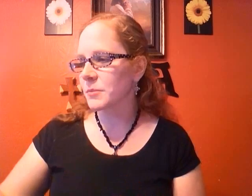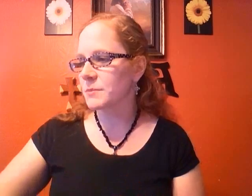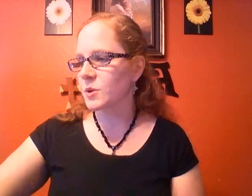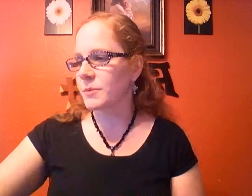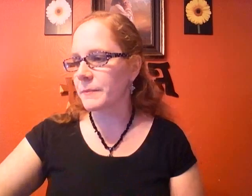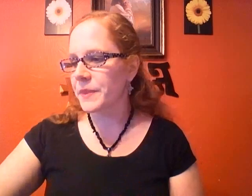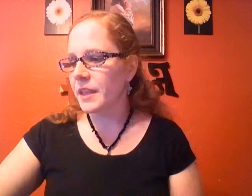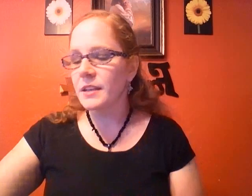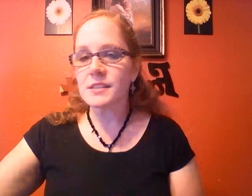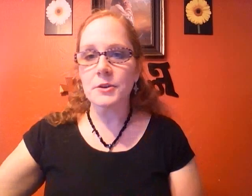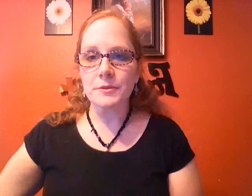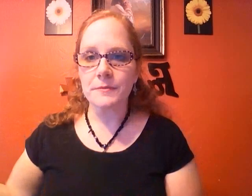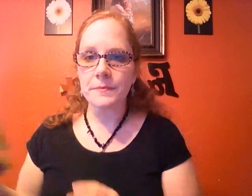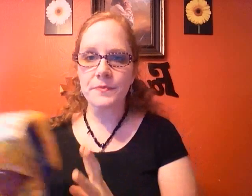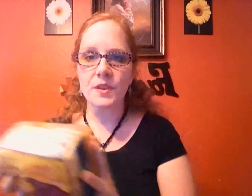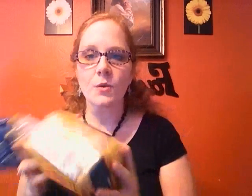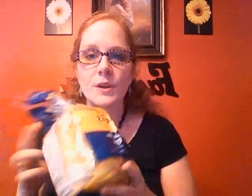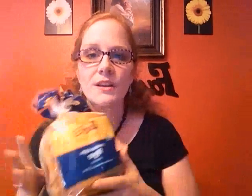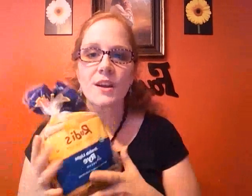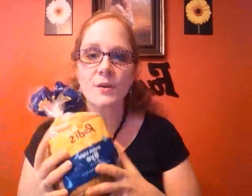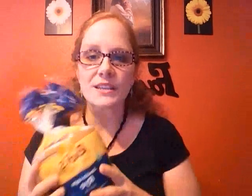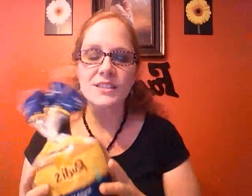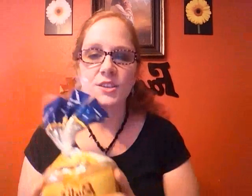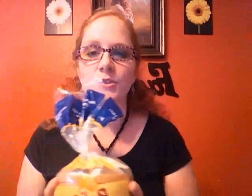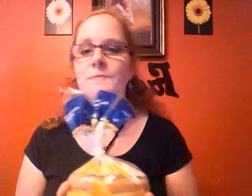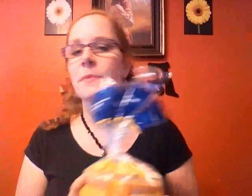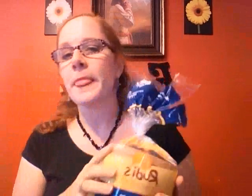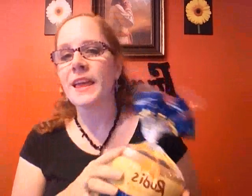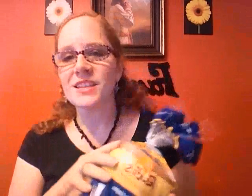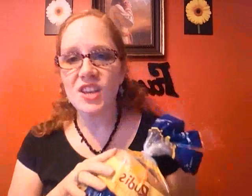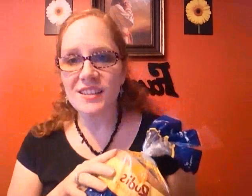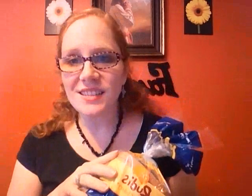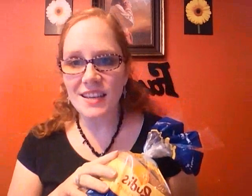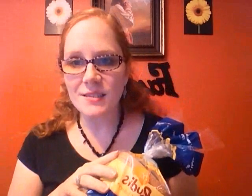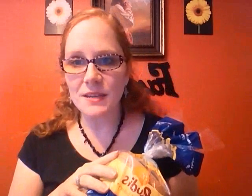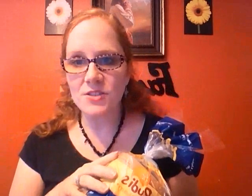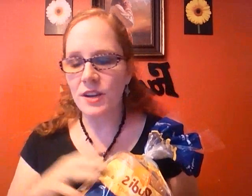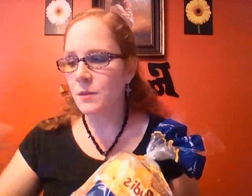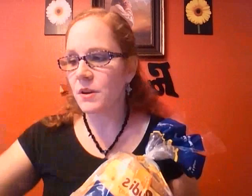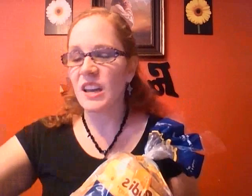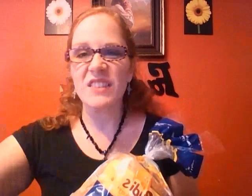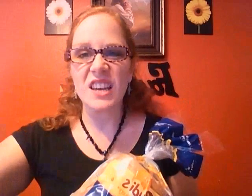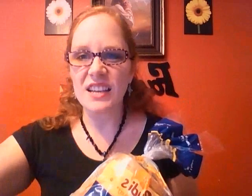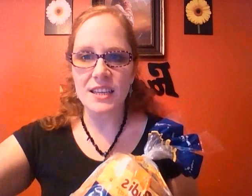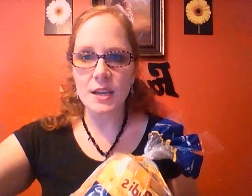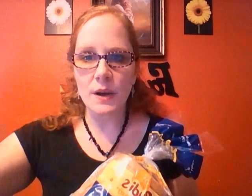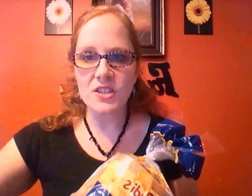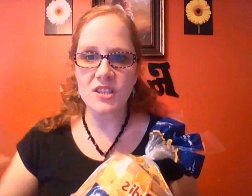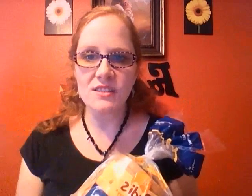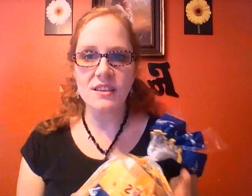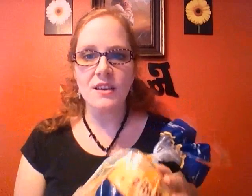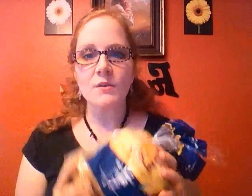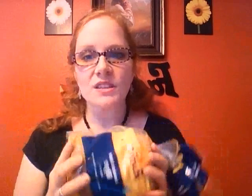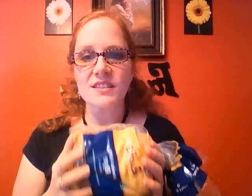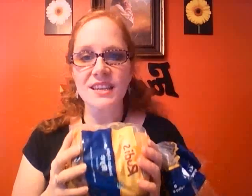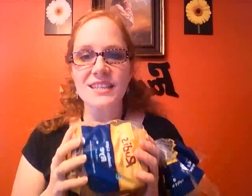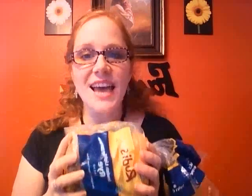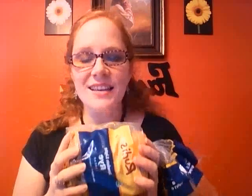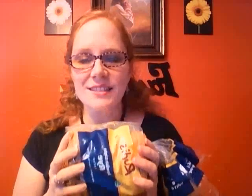to be absorbing so we are going to just test my strength we're not even gonna ask any questions we're just gonna test